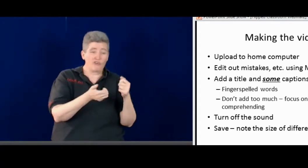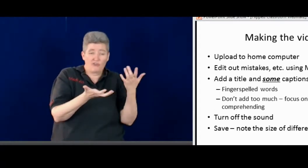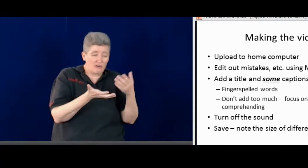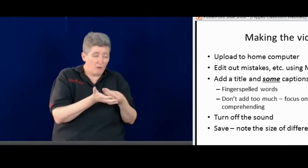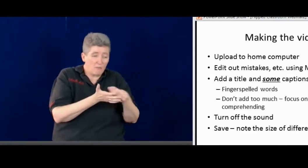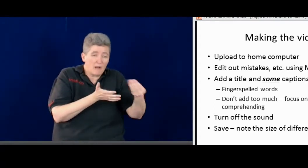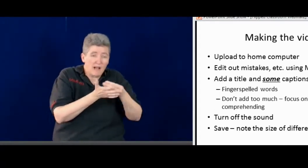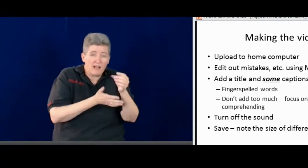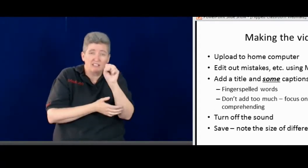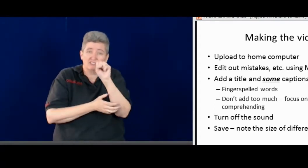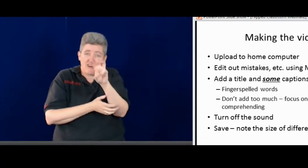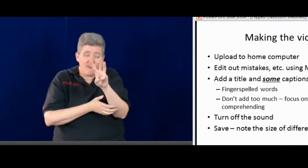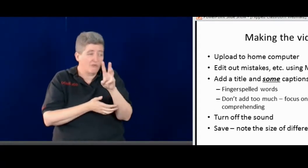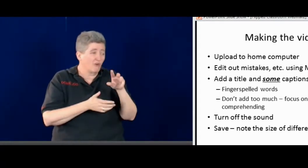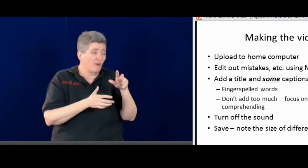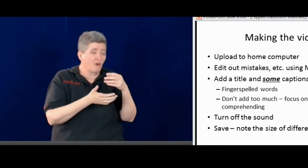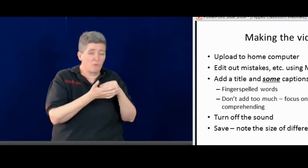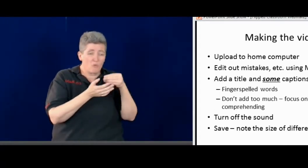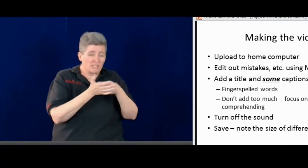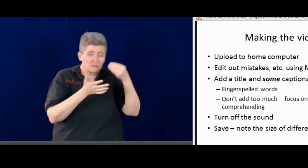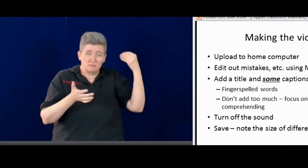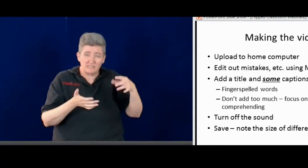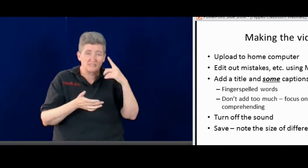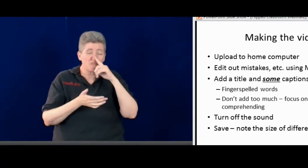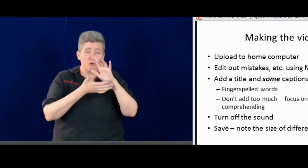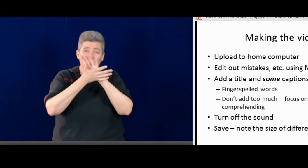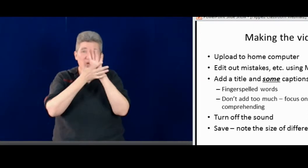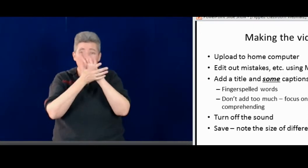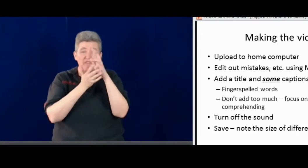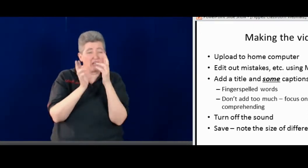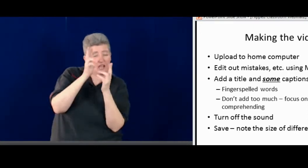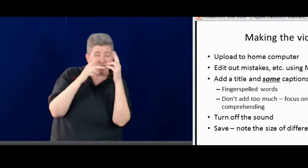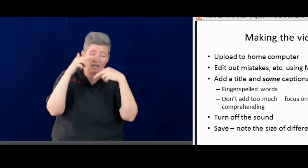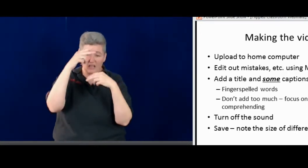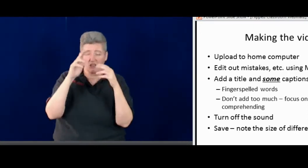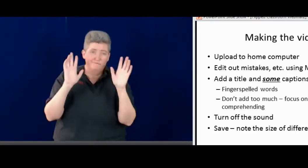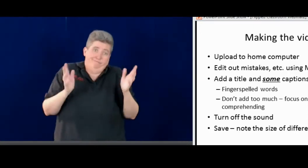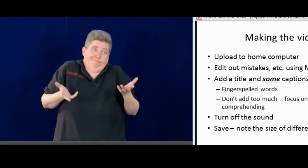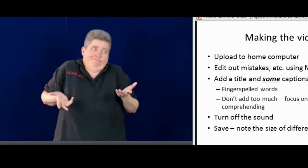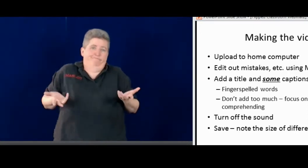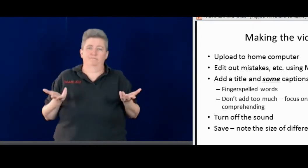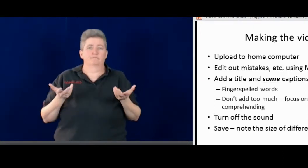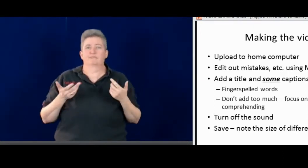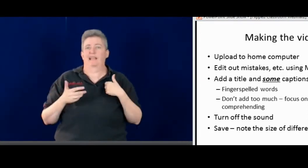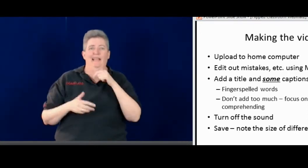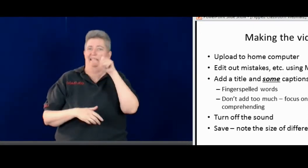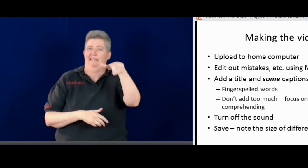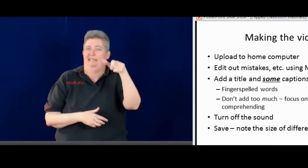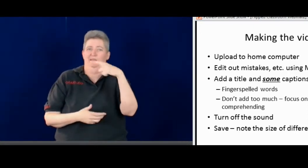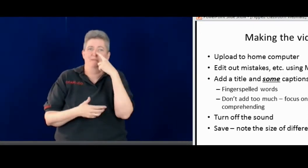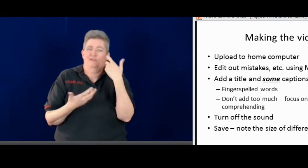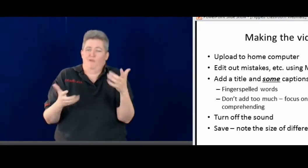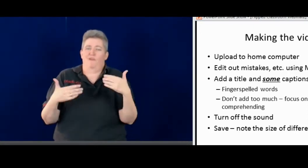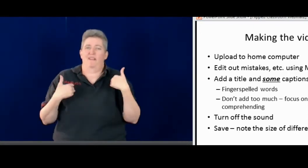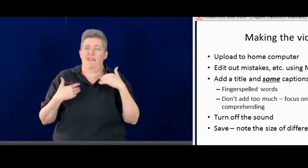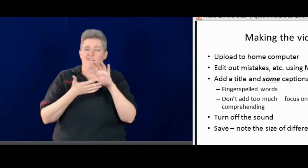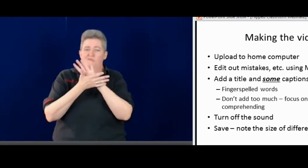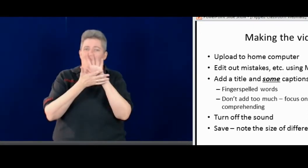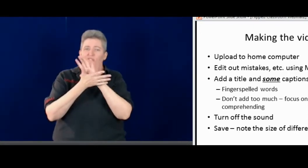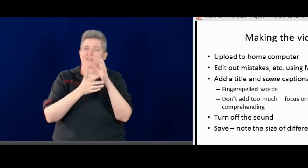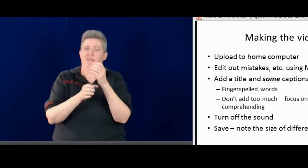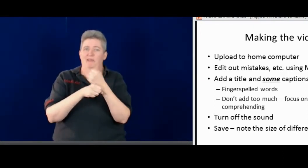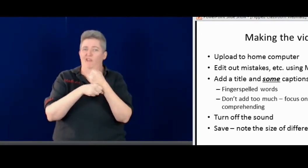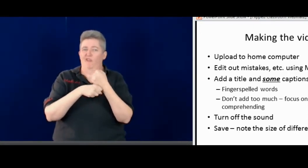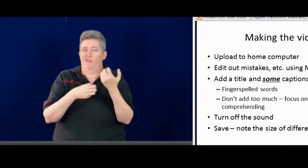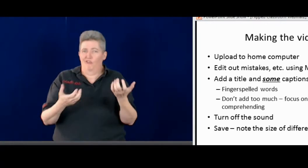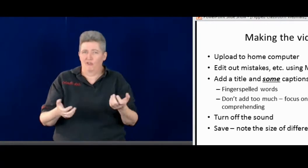And that's nice through Movie Maker. You could buy software, but it might be expensive and then they'll edit it. I really don't know. I don't need to